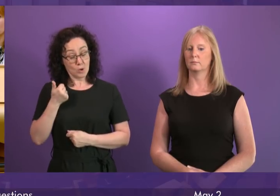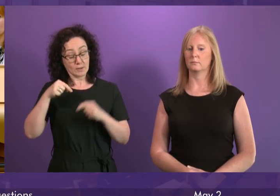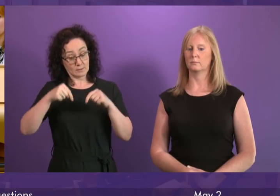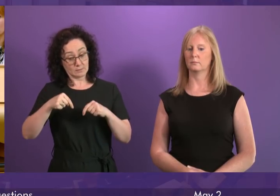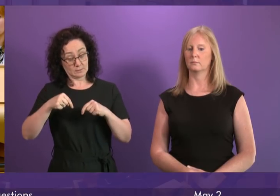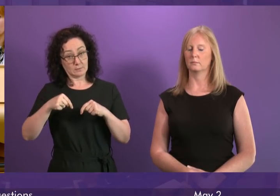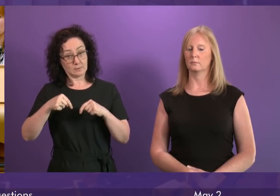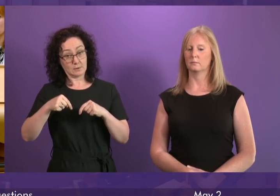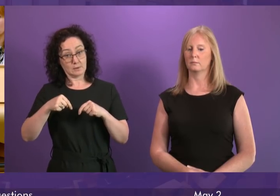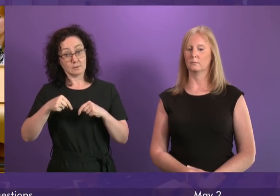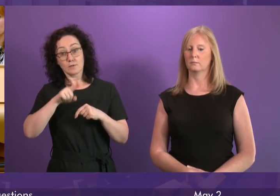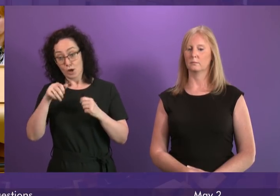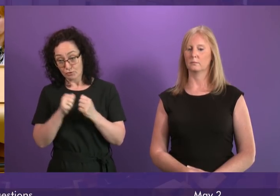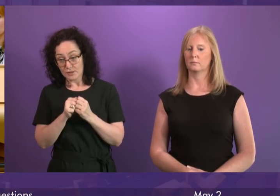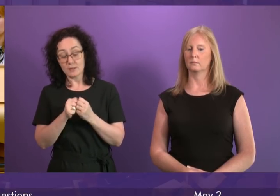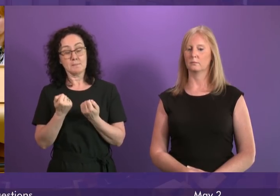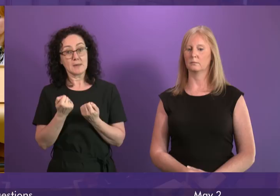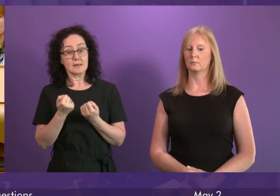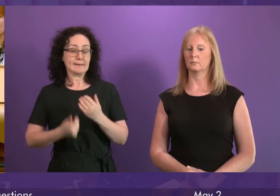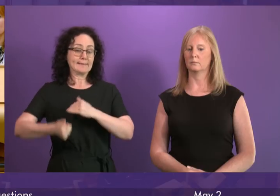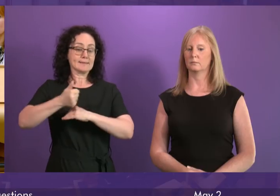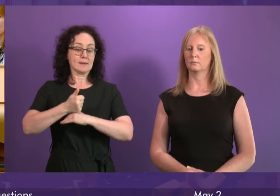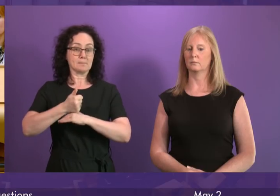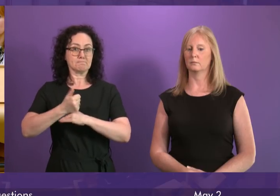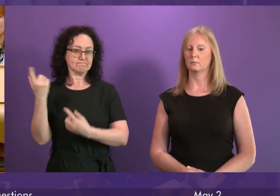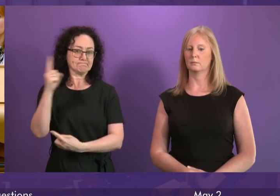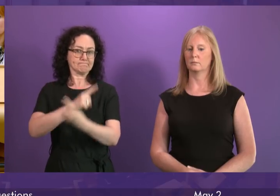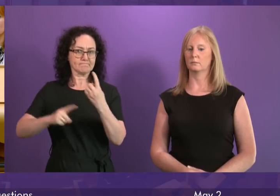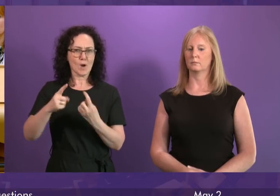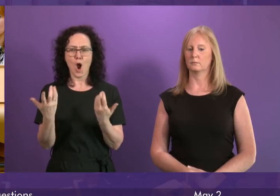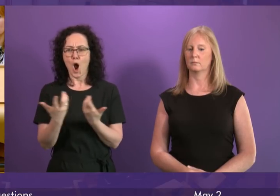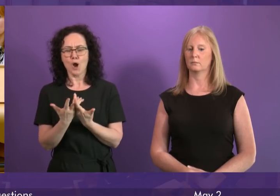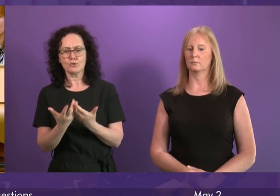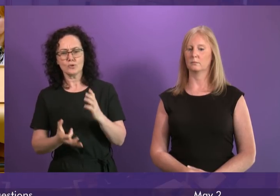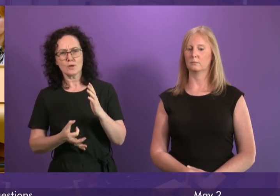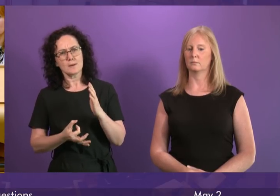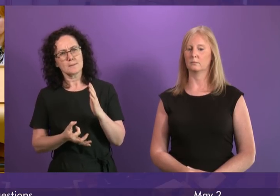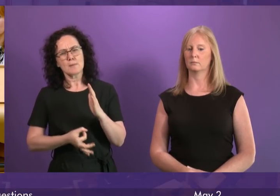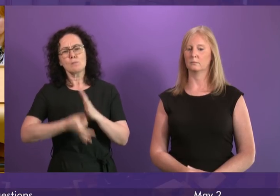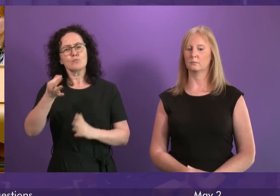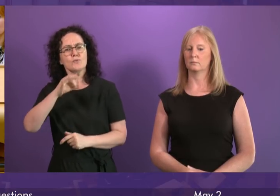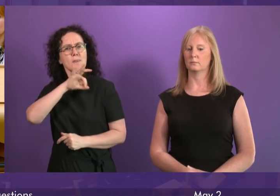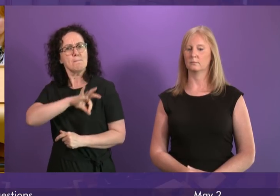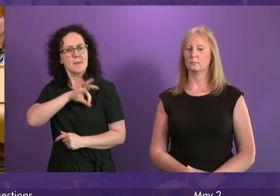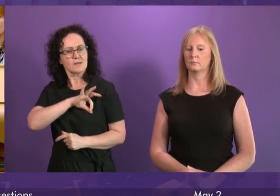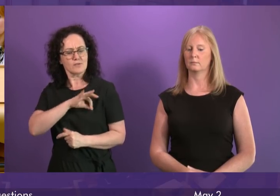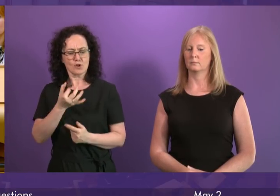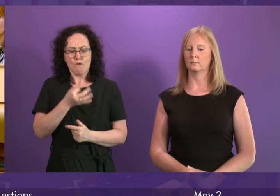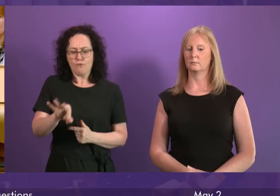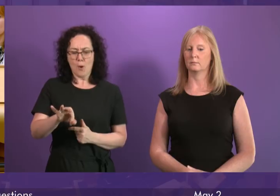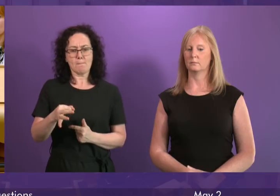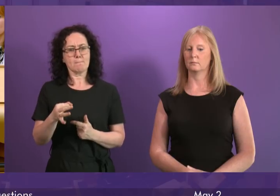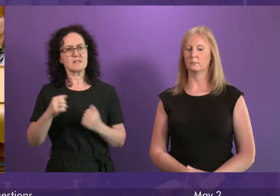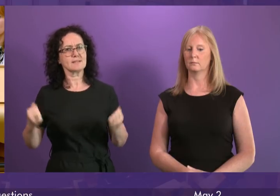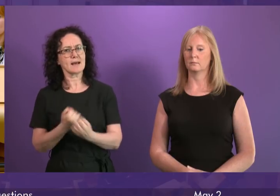taking place, including the unions, to look at how we increase the supply chain benefits of these big renewable energy projects.